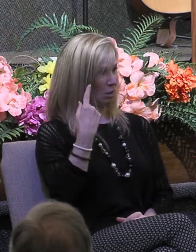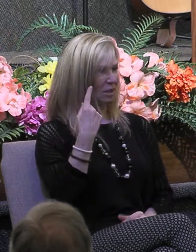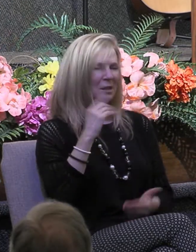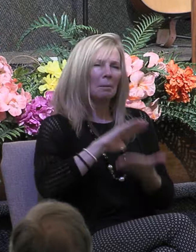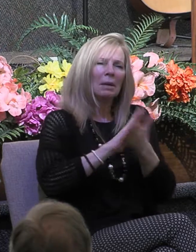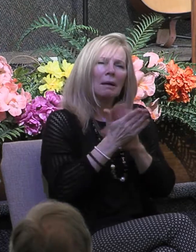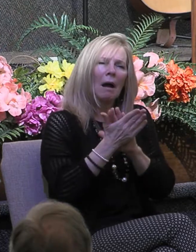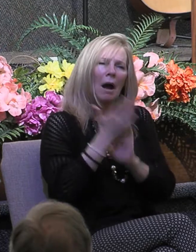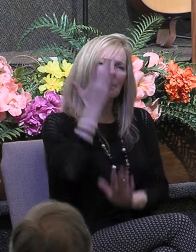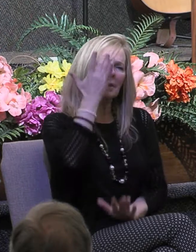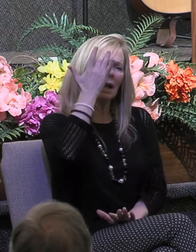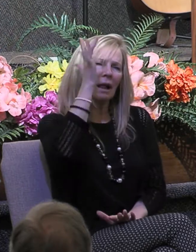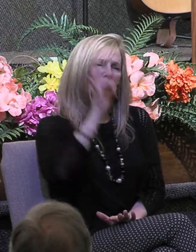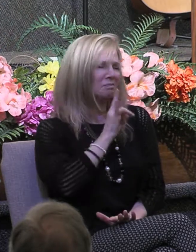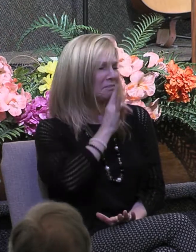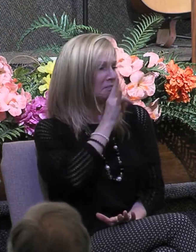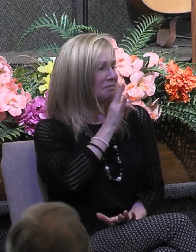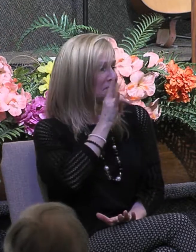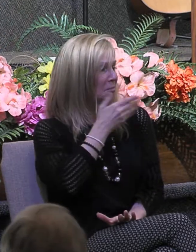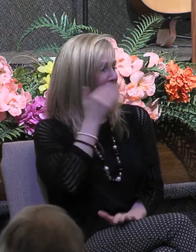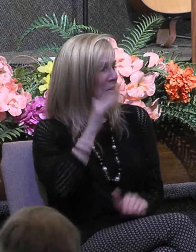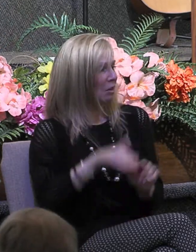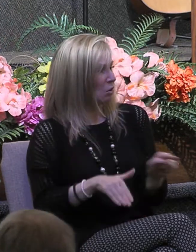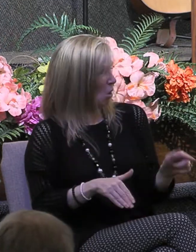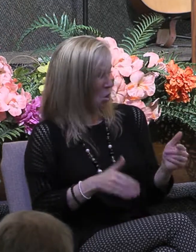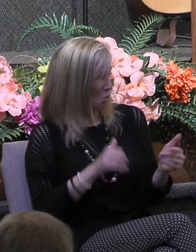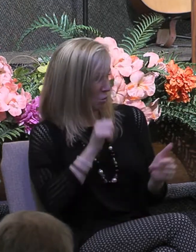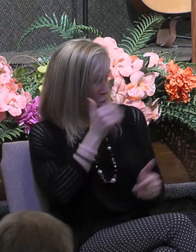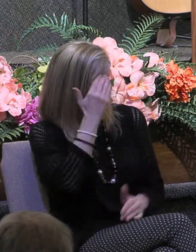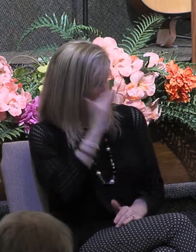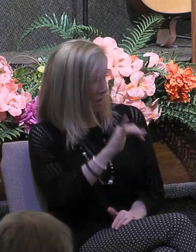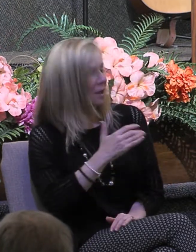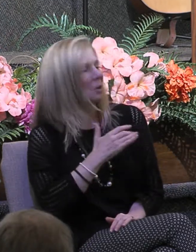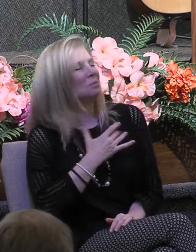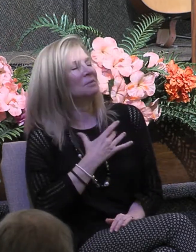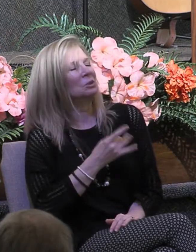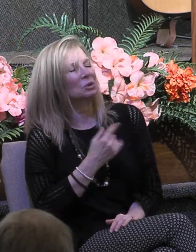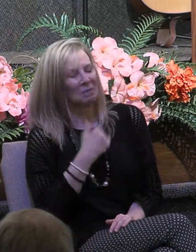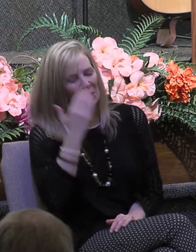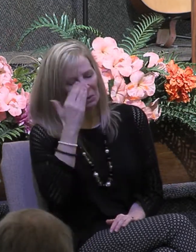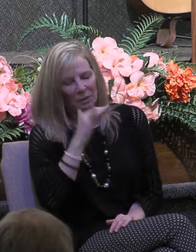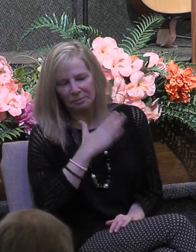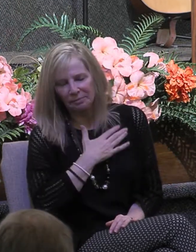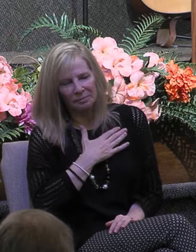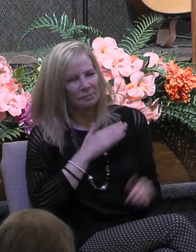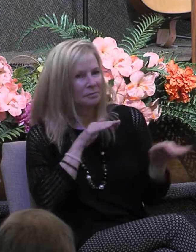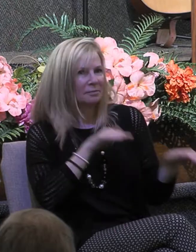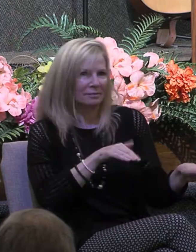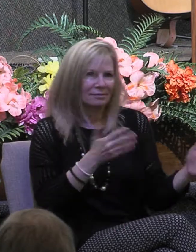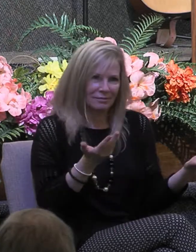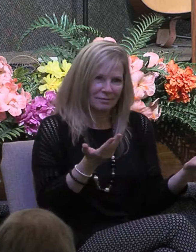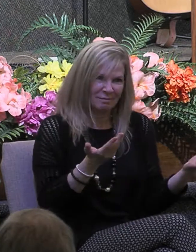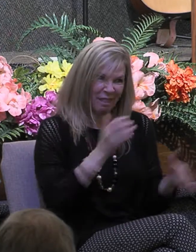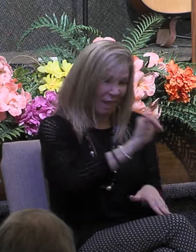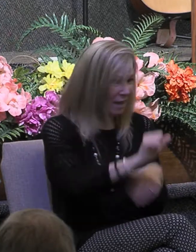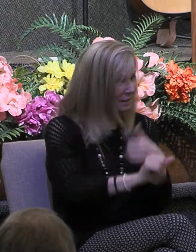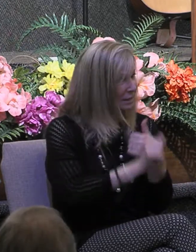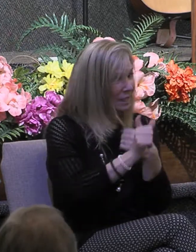thinking you're better than those who don't possess your knowledge frankly that is a danger that everyone